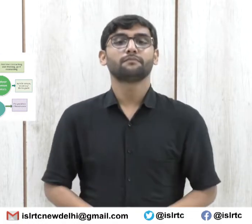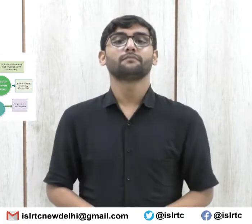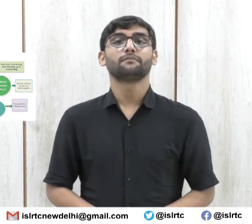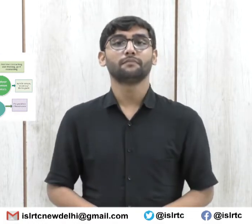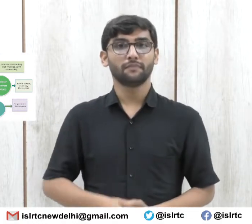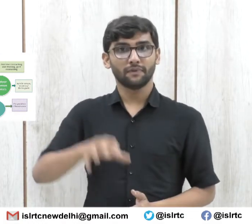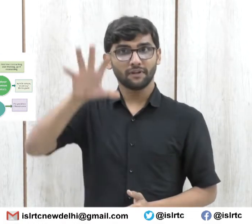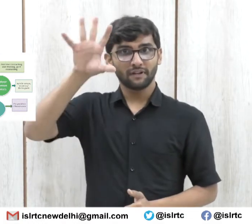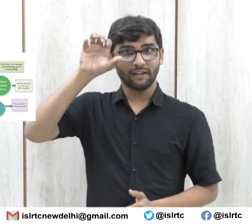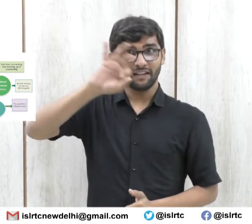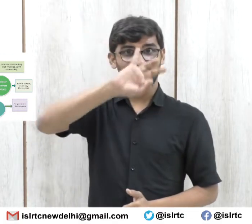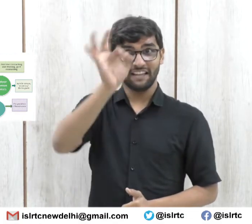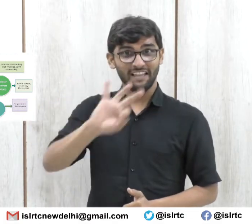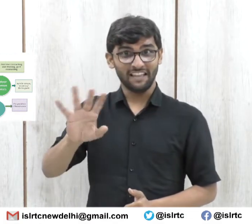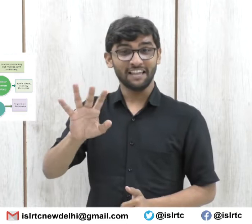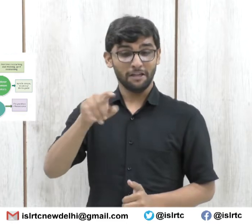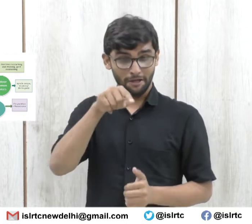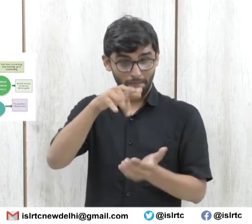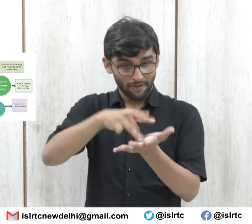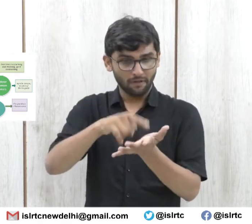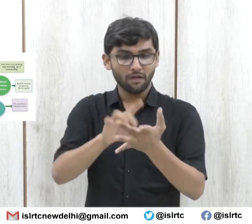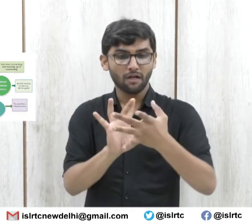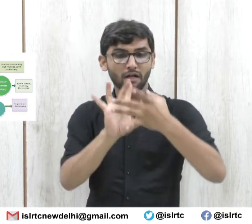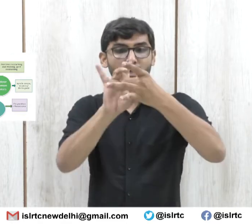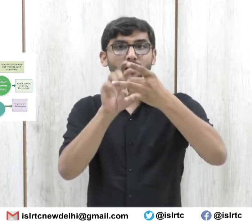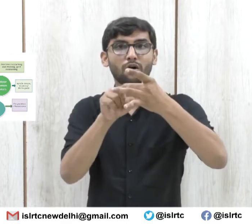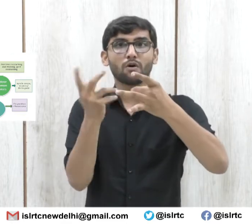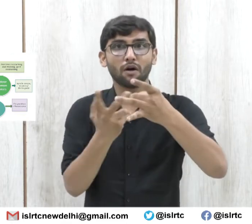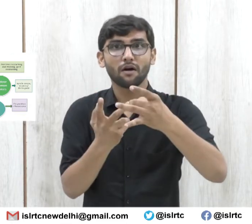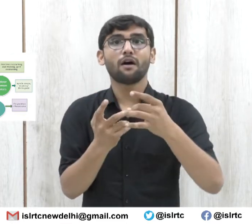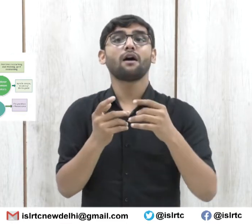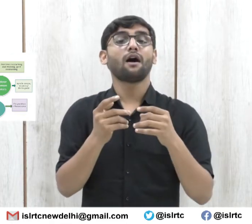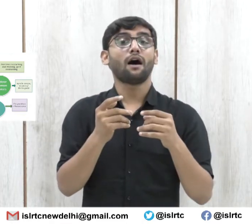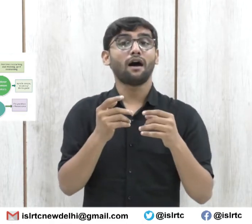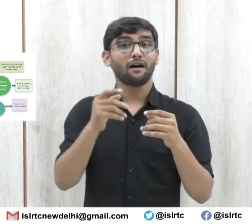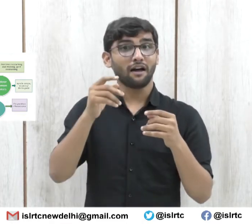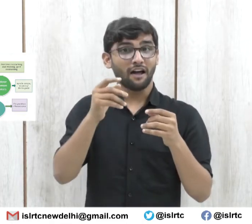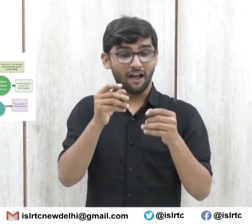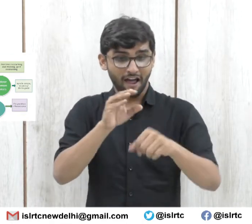1.3 1.3 1.4 1